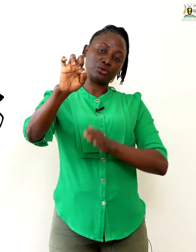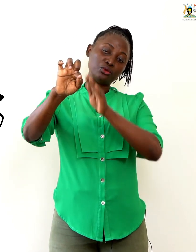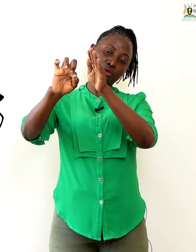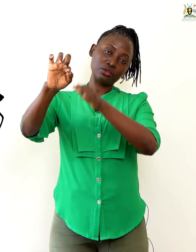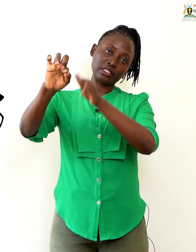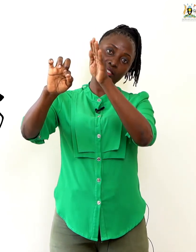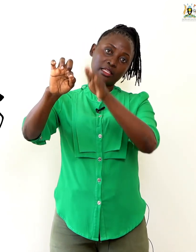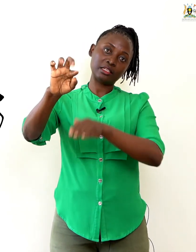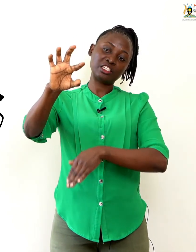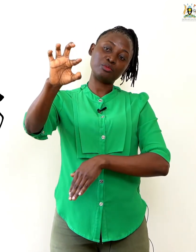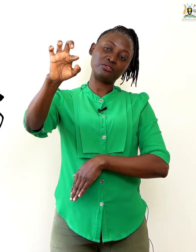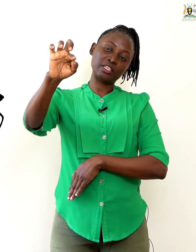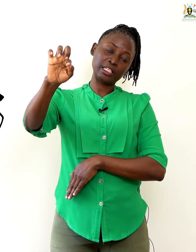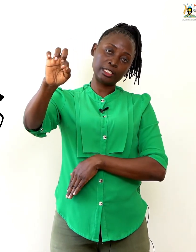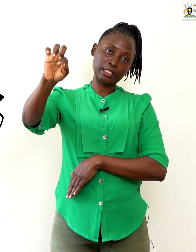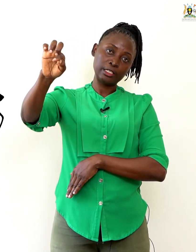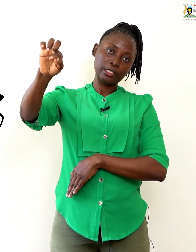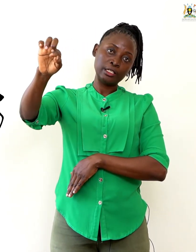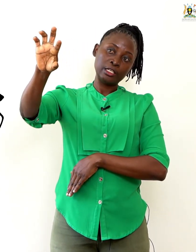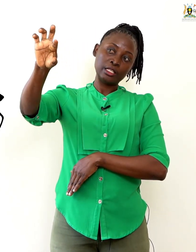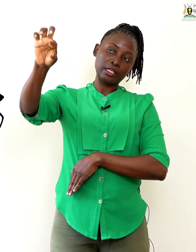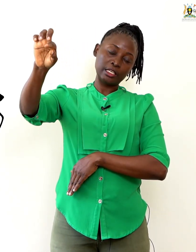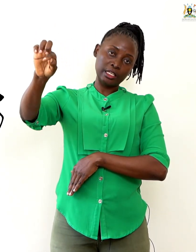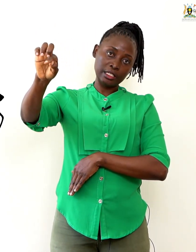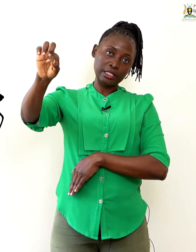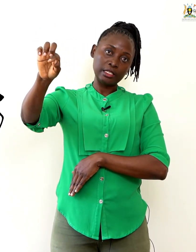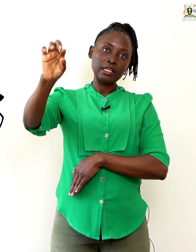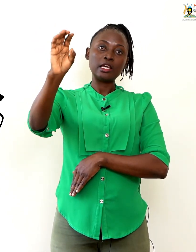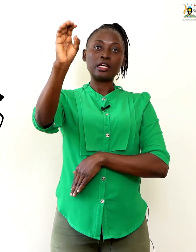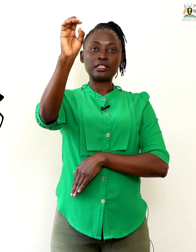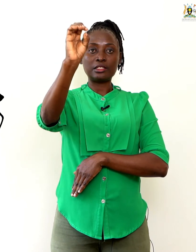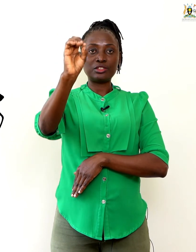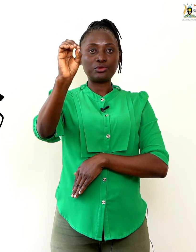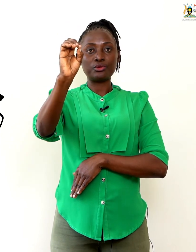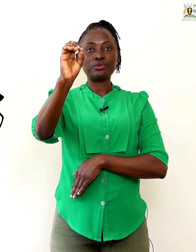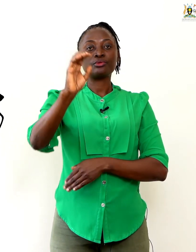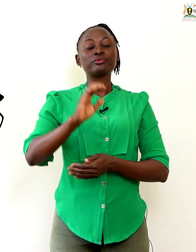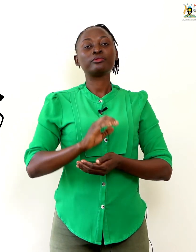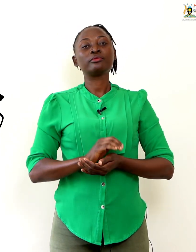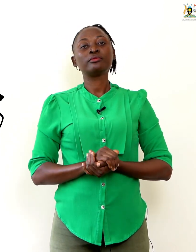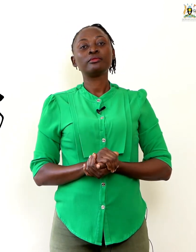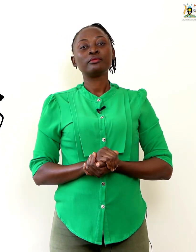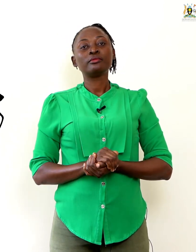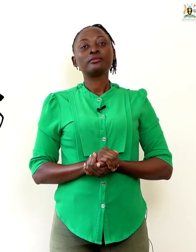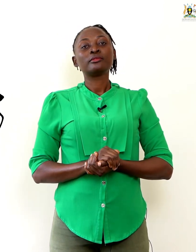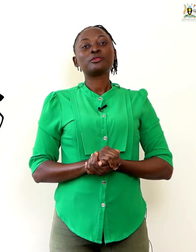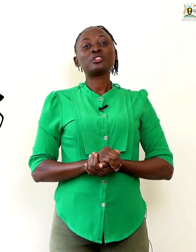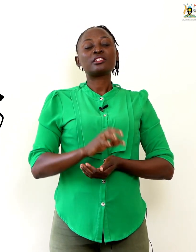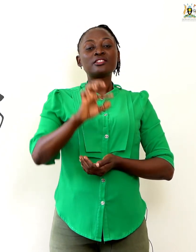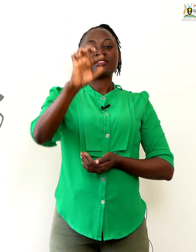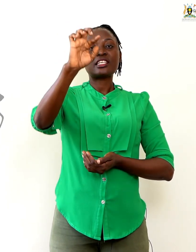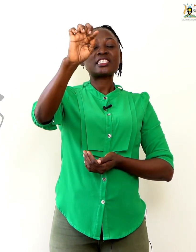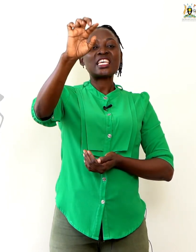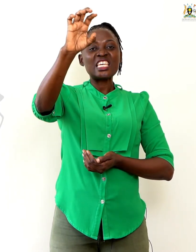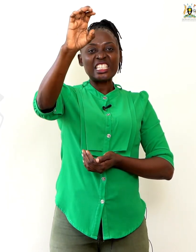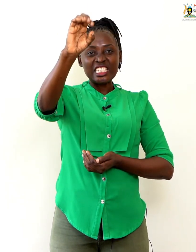Look closely at the shape of 8. We 8 and the 0, which gives us 80.